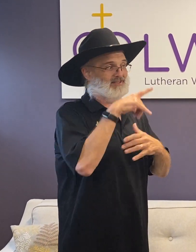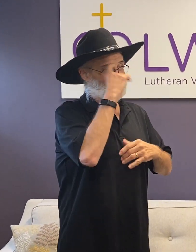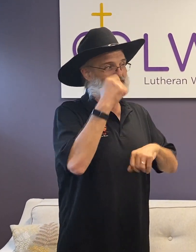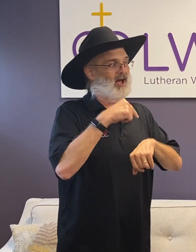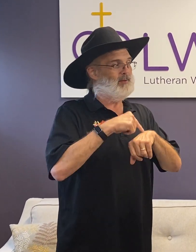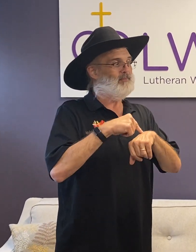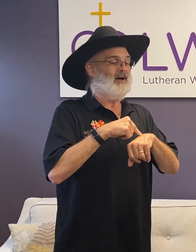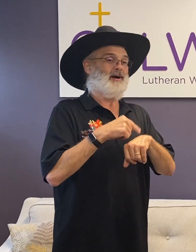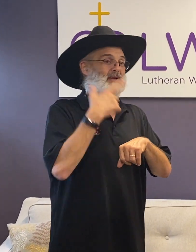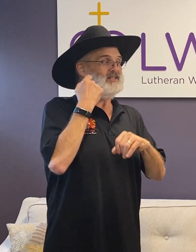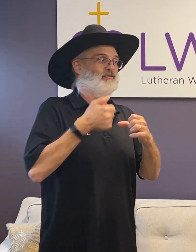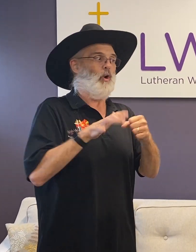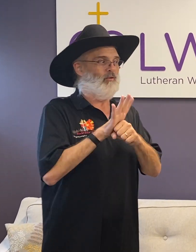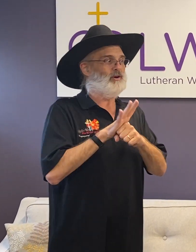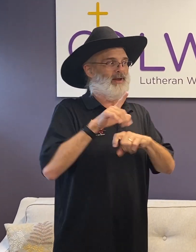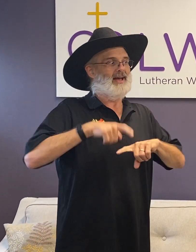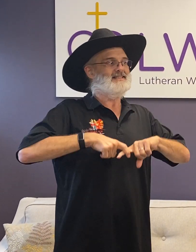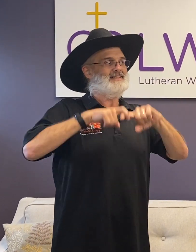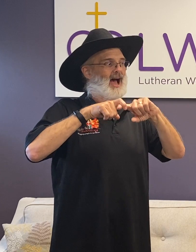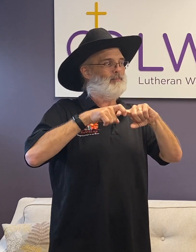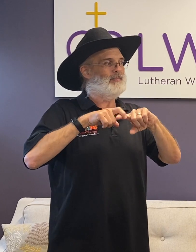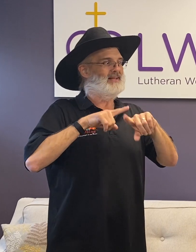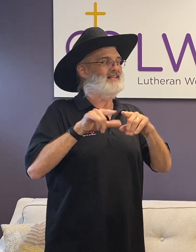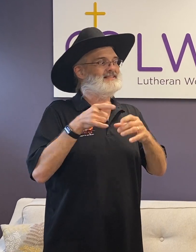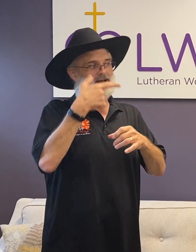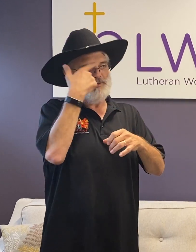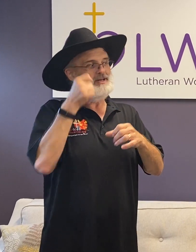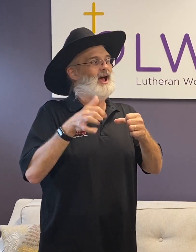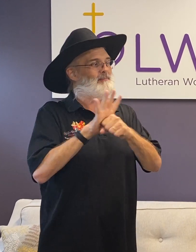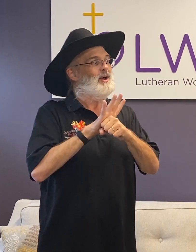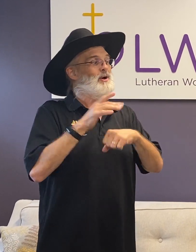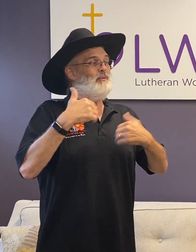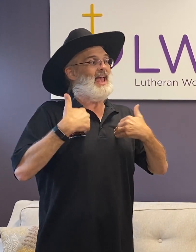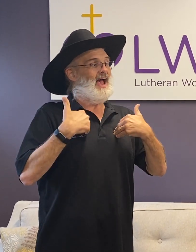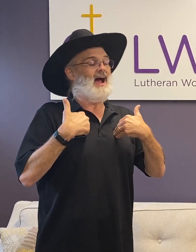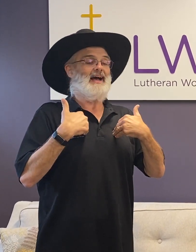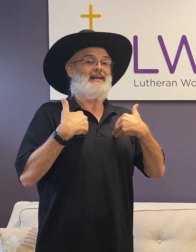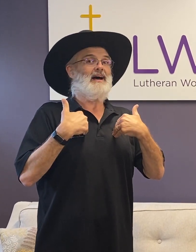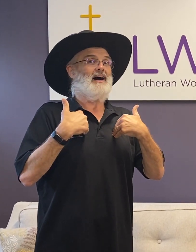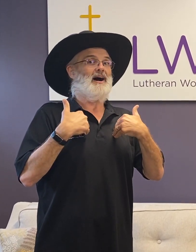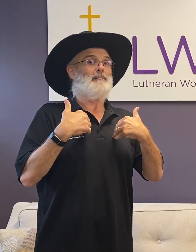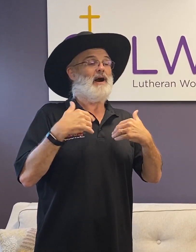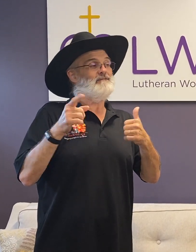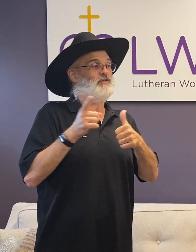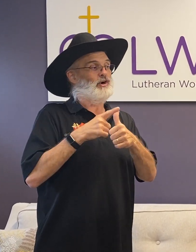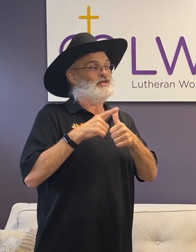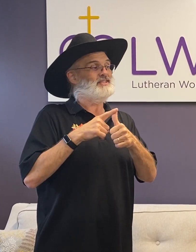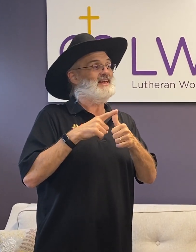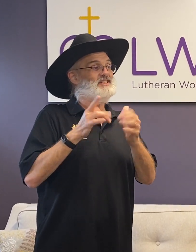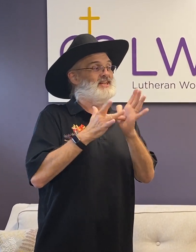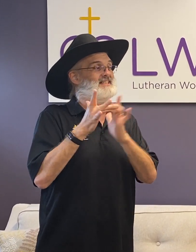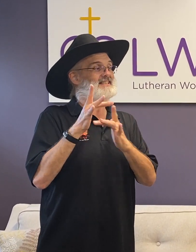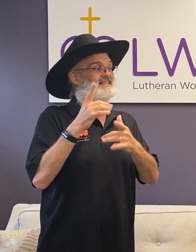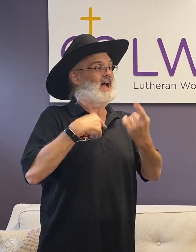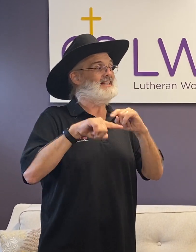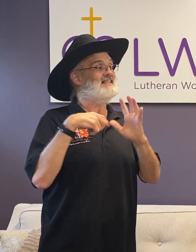summertime, because of COVID, we had to stop. But this summertime, we had our first Jesus Signs